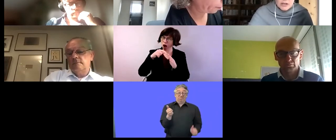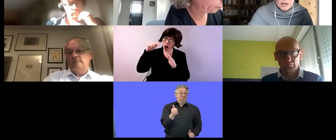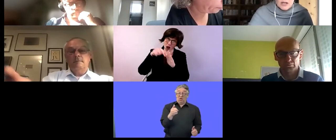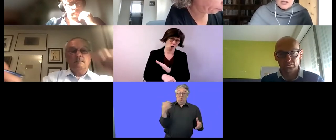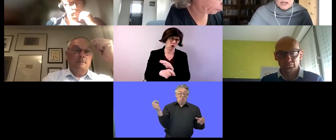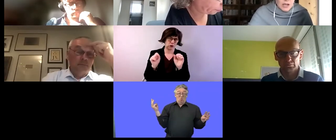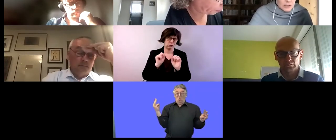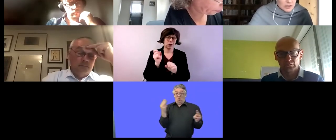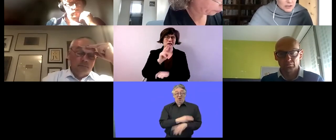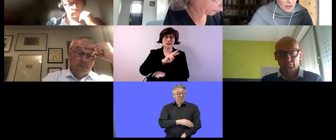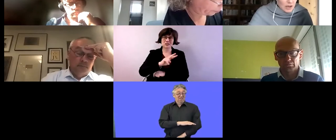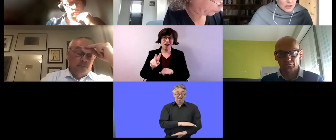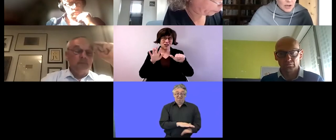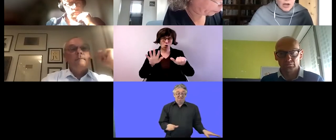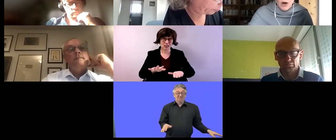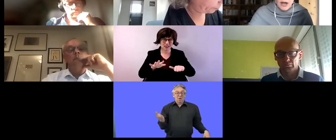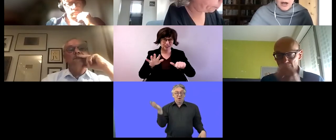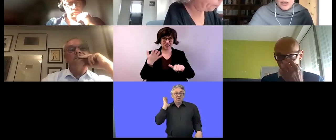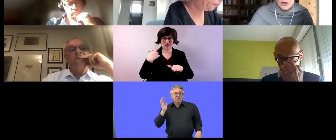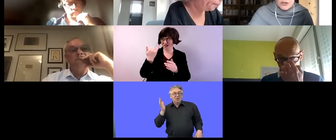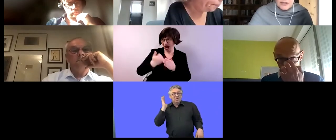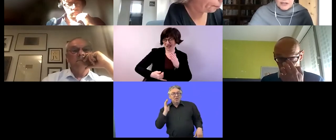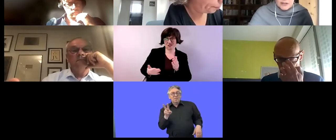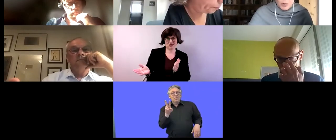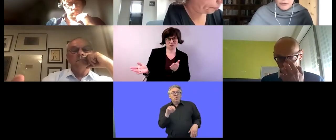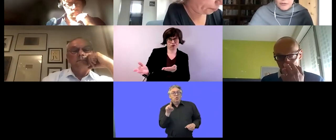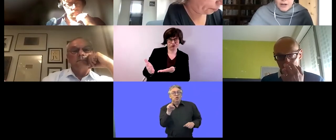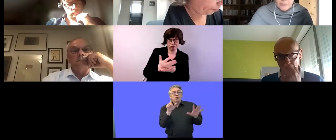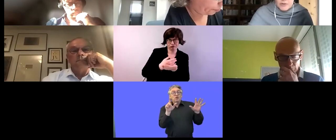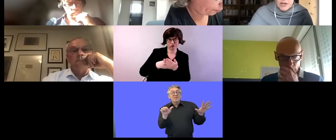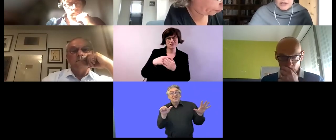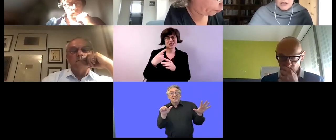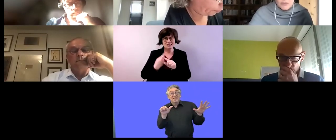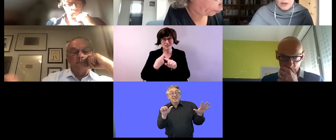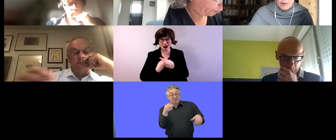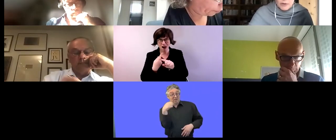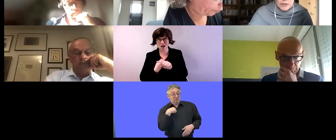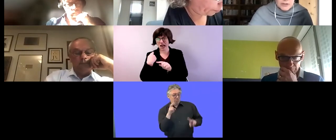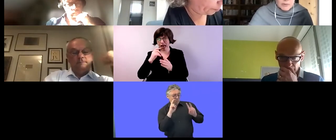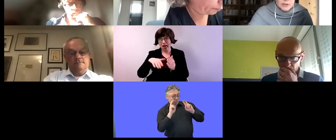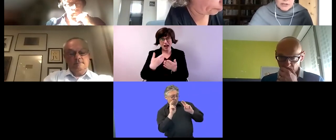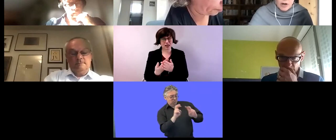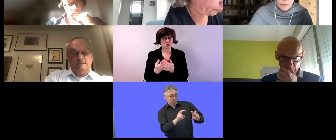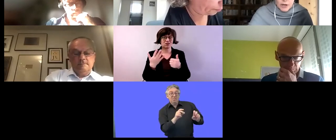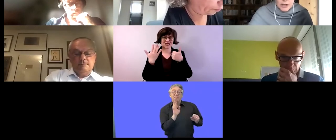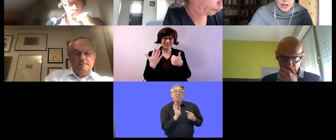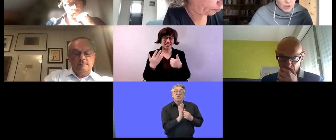indicated that uh 36.5 percent of people with a disability of working age